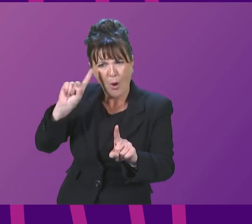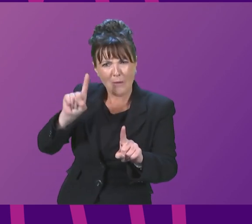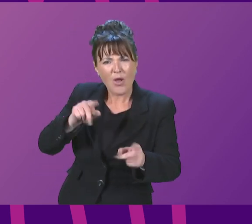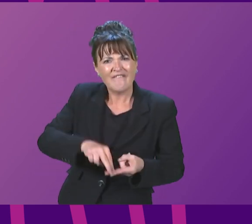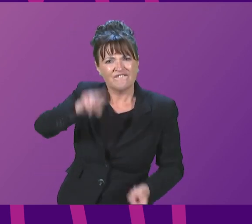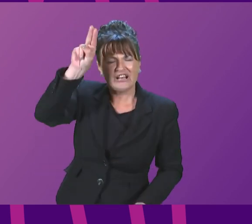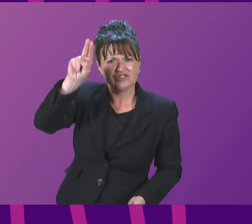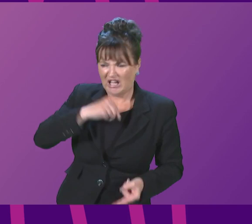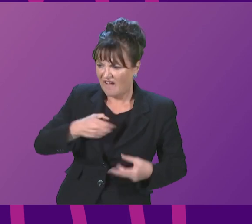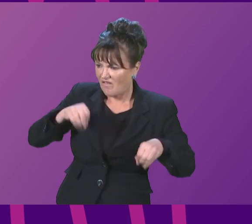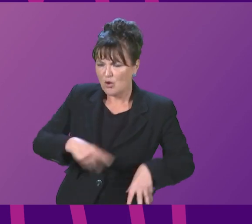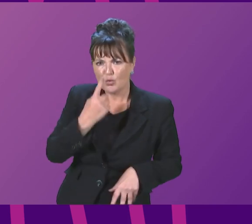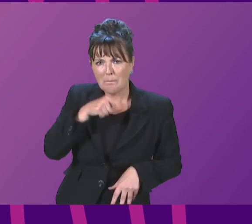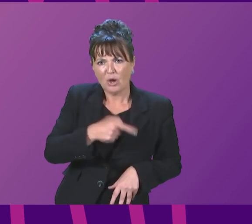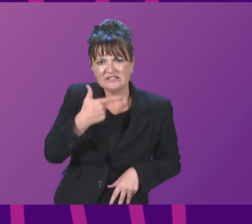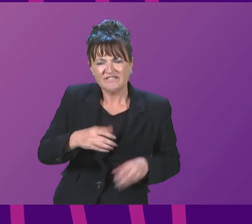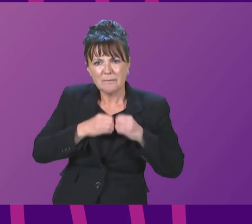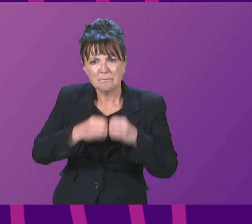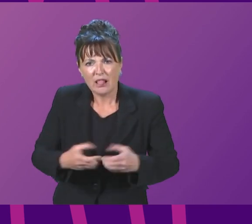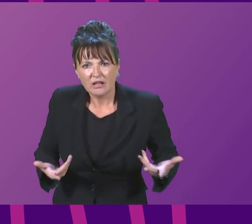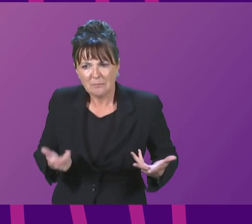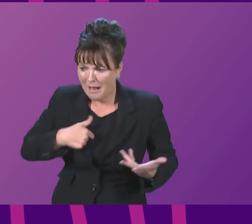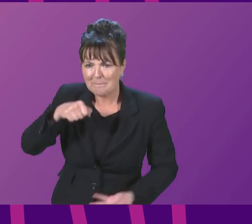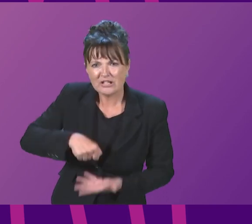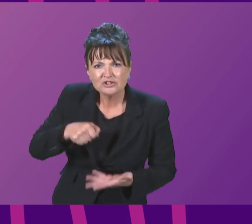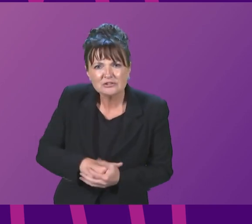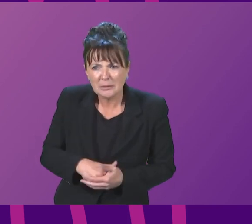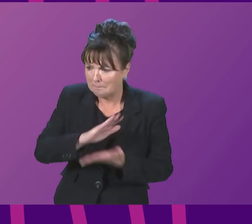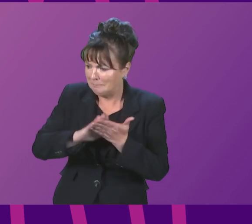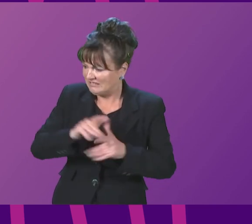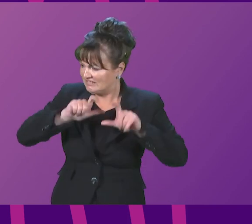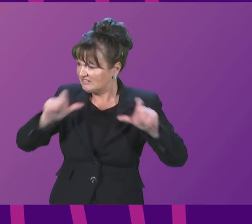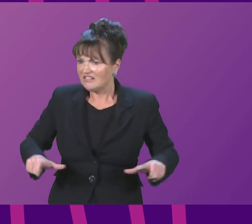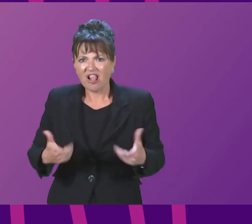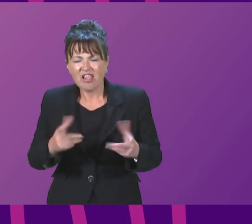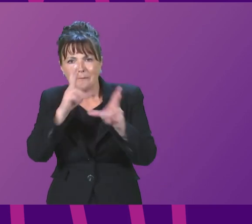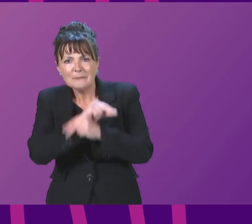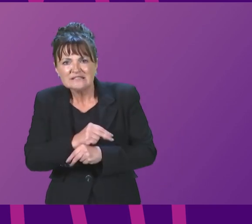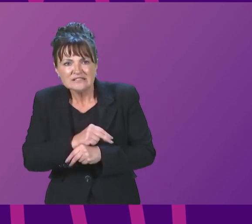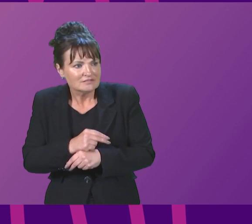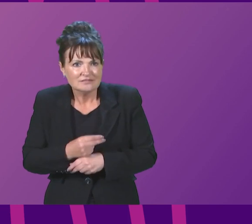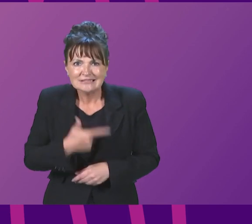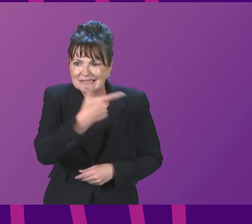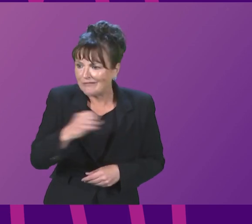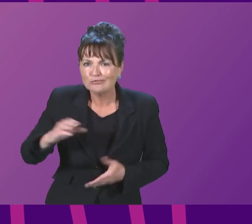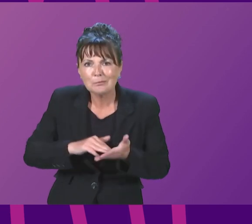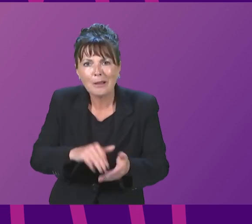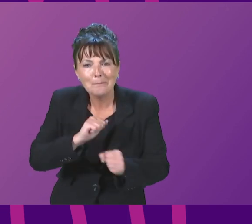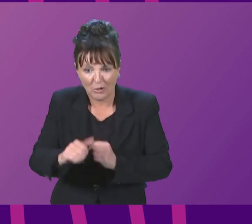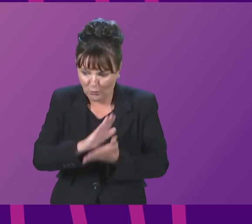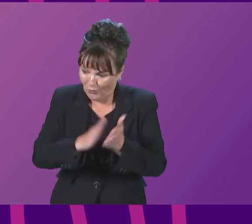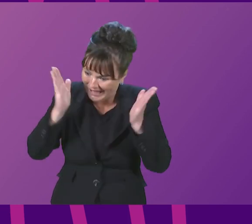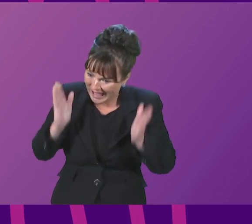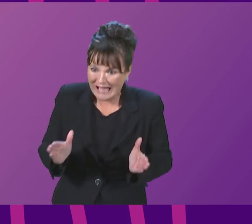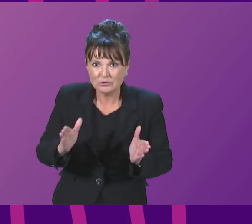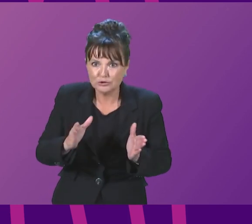this UK government. It would still leave us with the £700 million that we have had to allocate unbudgeted for